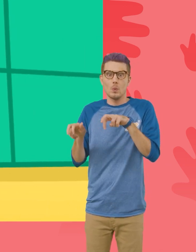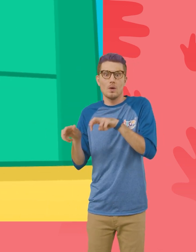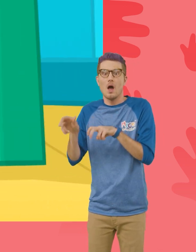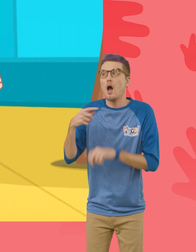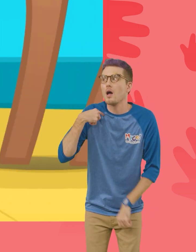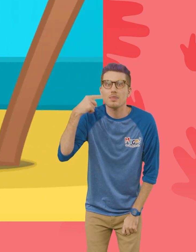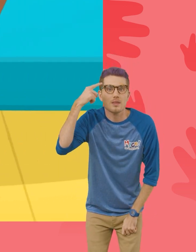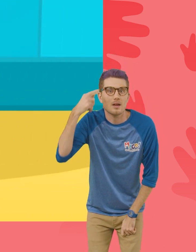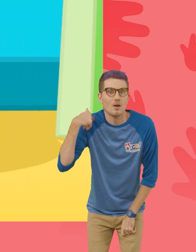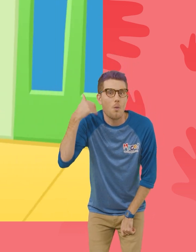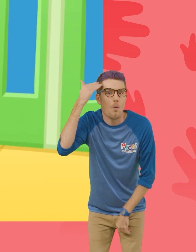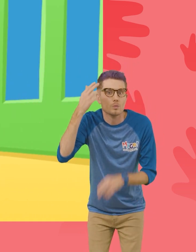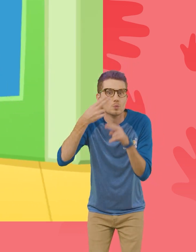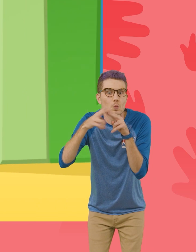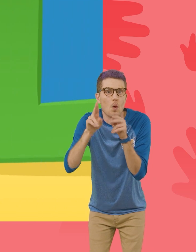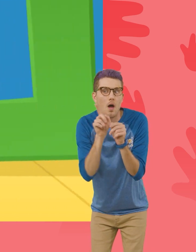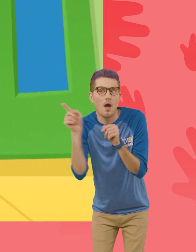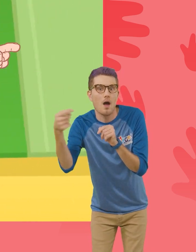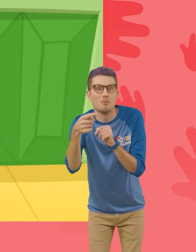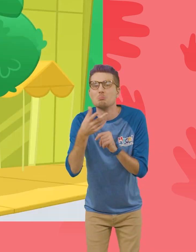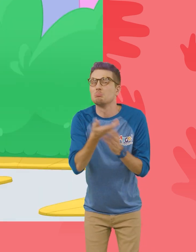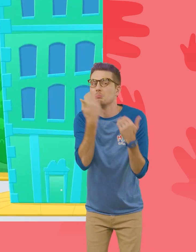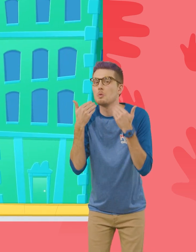I think I know a shortcut. Go that way, Morphle.